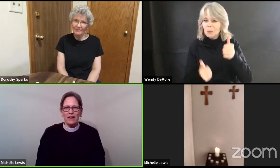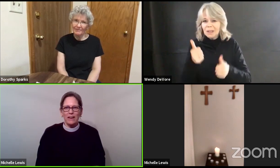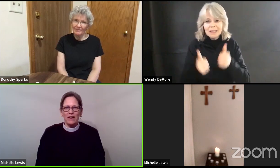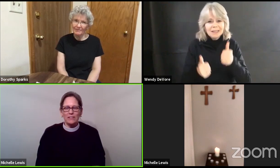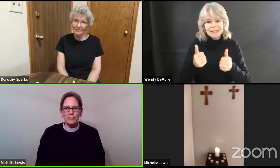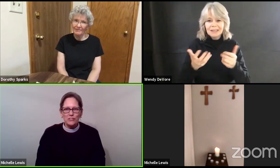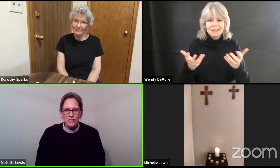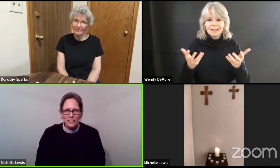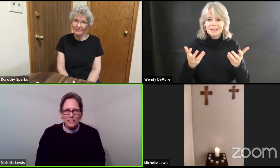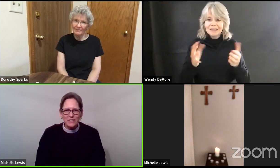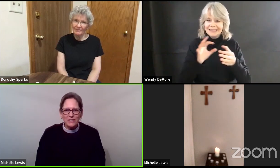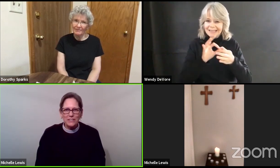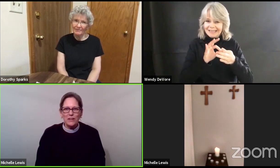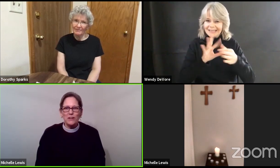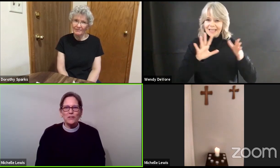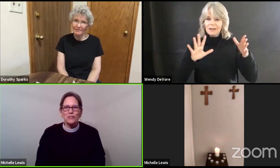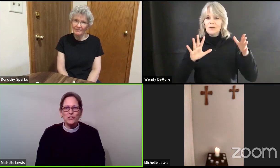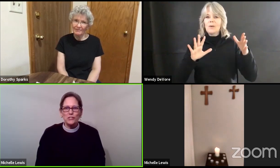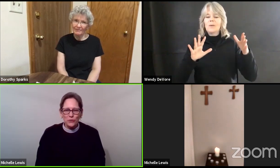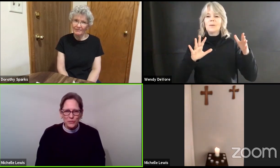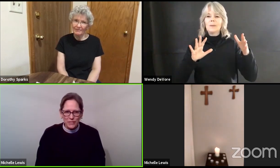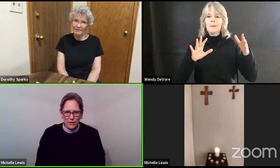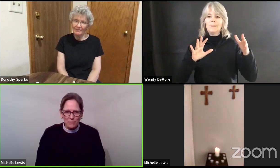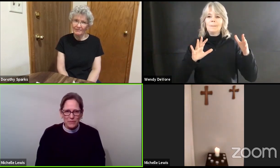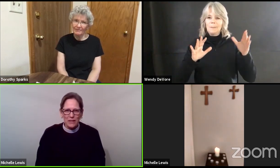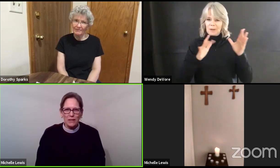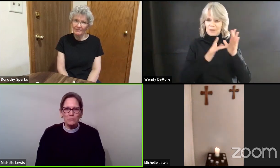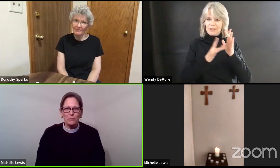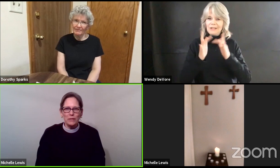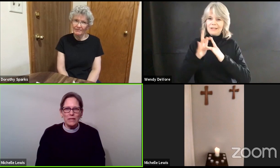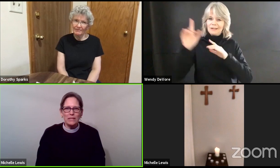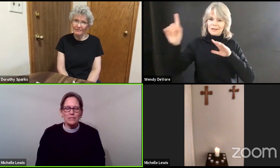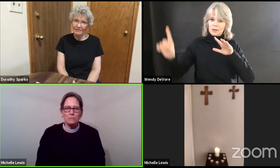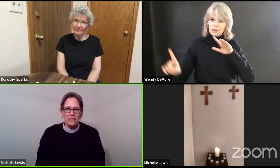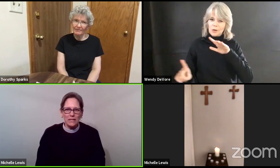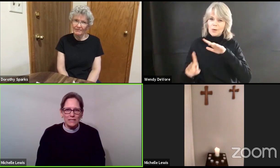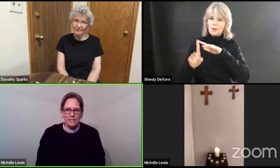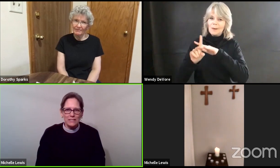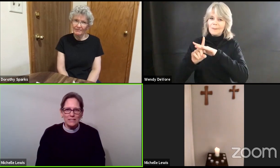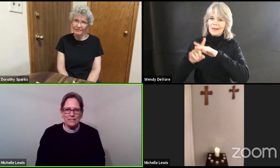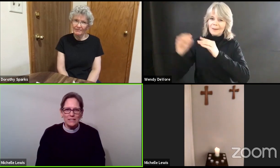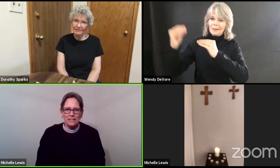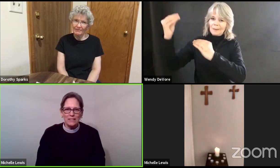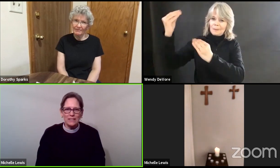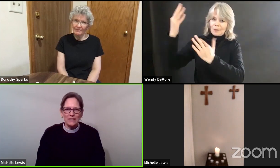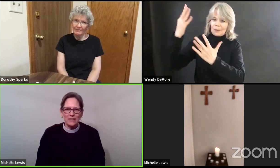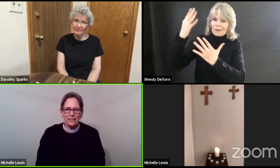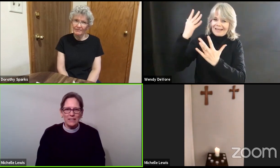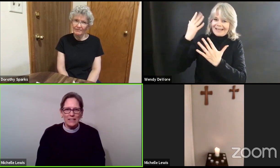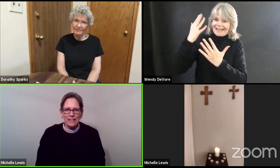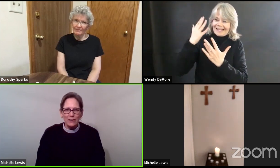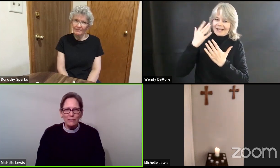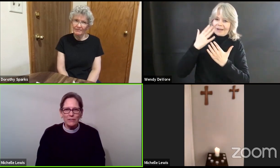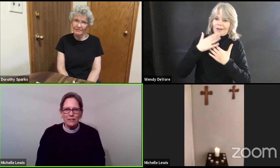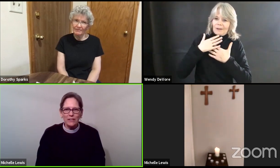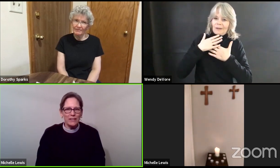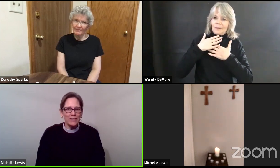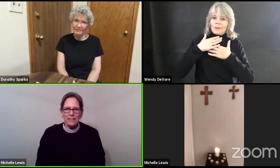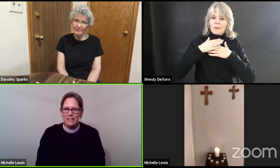Jesus shows up and breathes peace even in